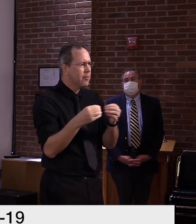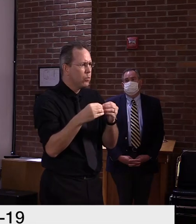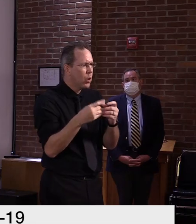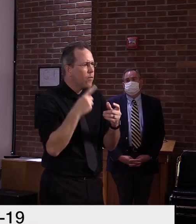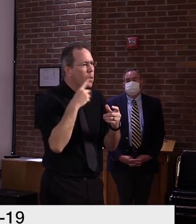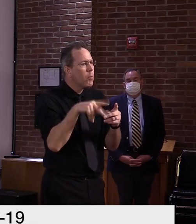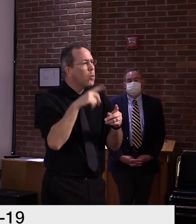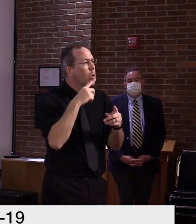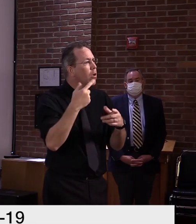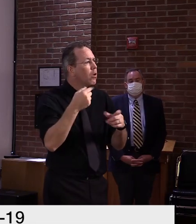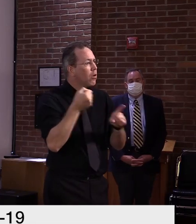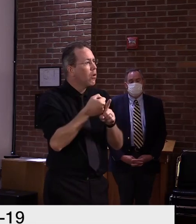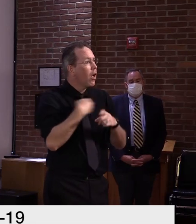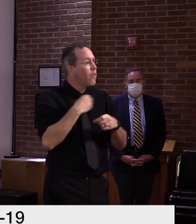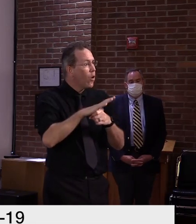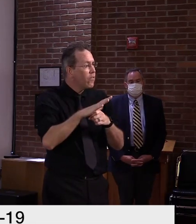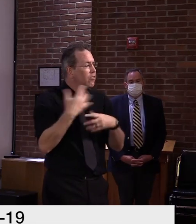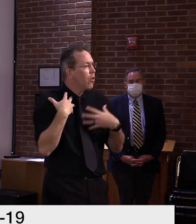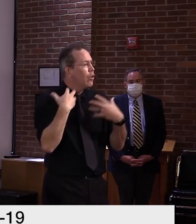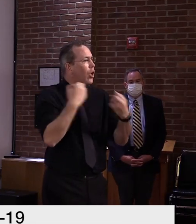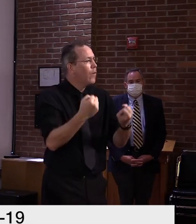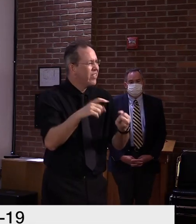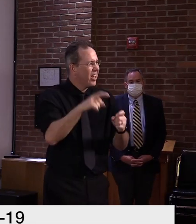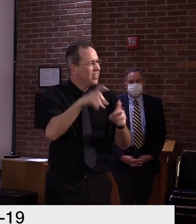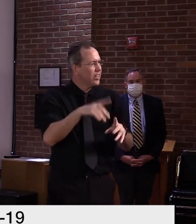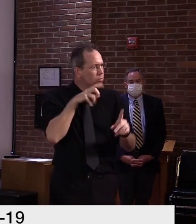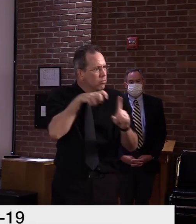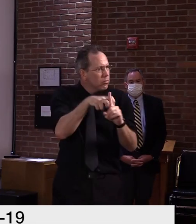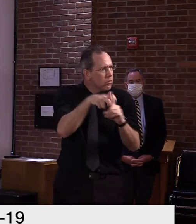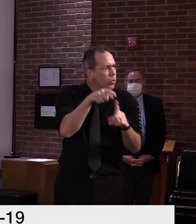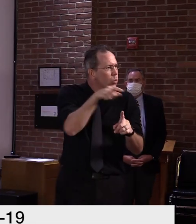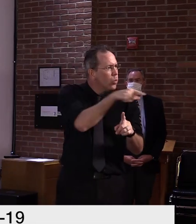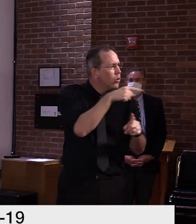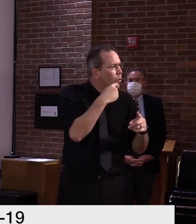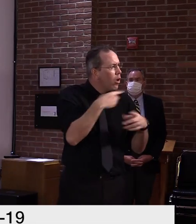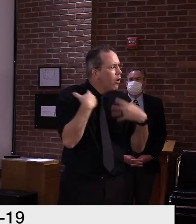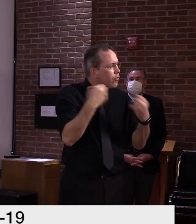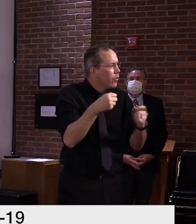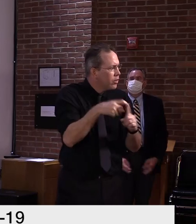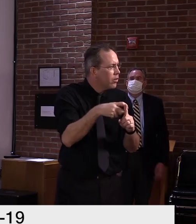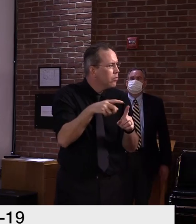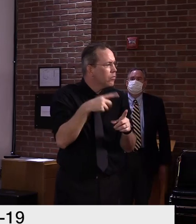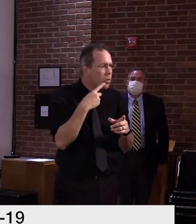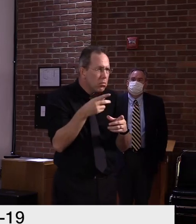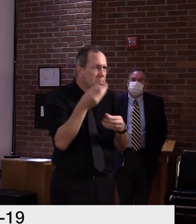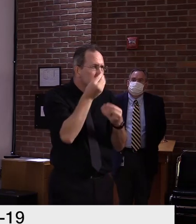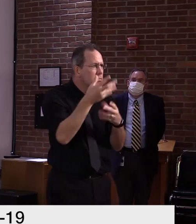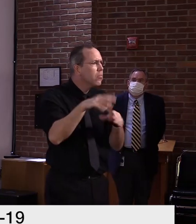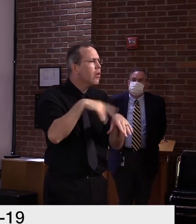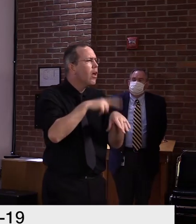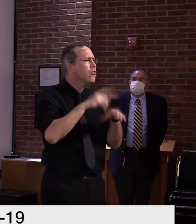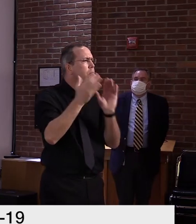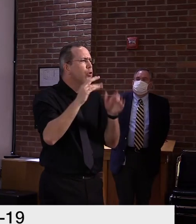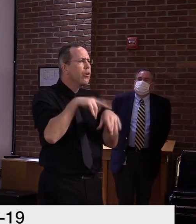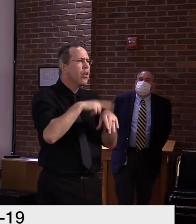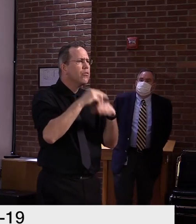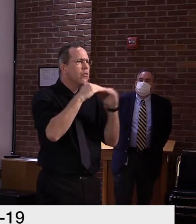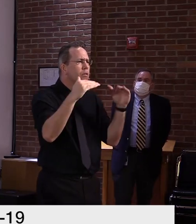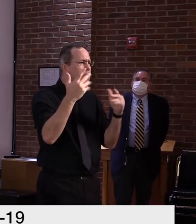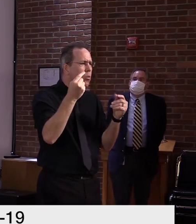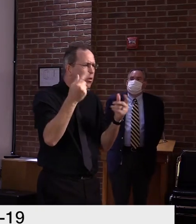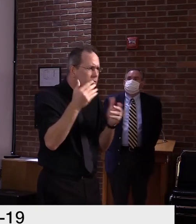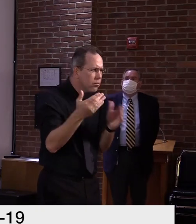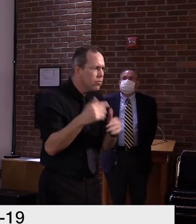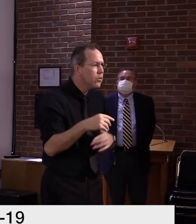Um, and I've been using some national data talking about places like hot spots within New York City